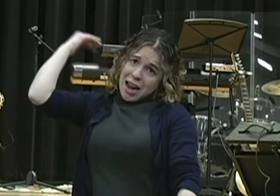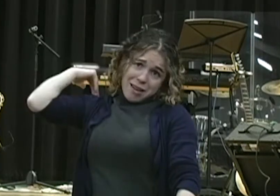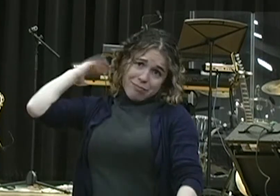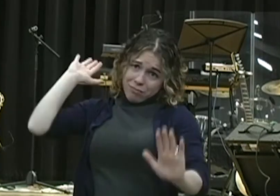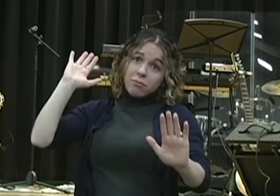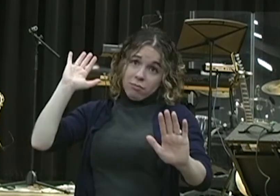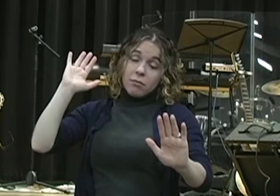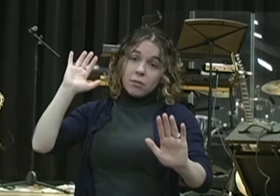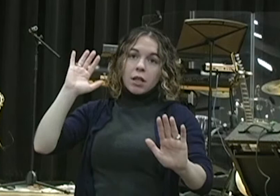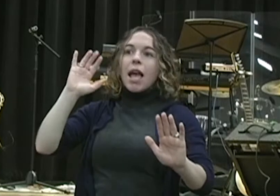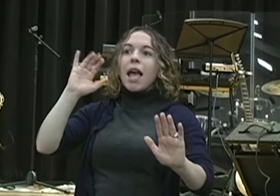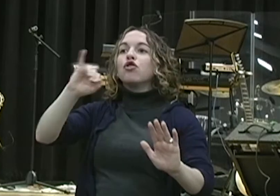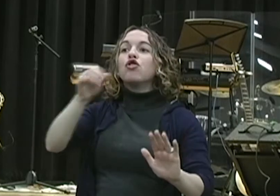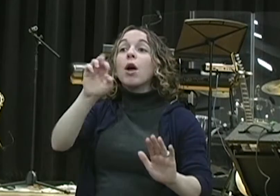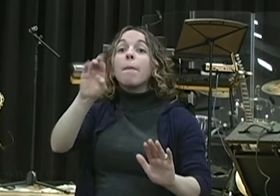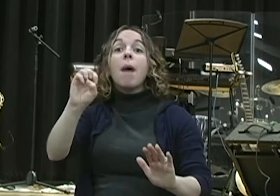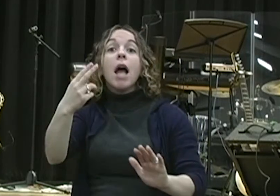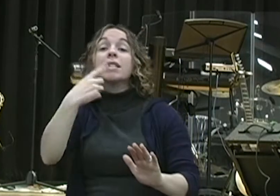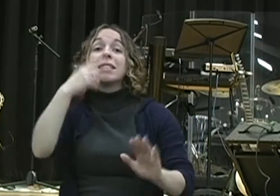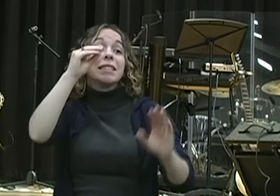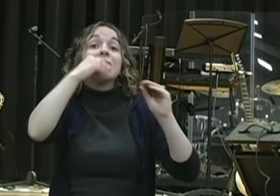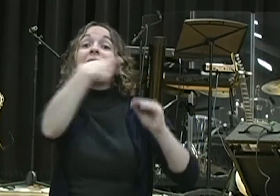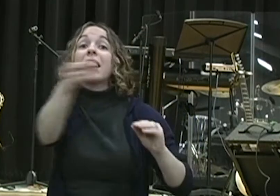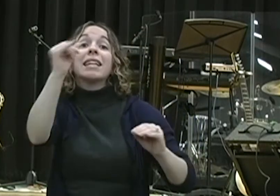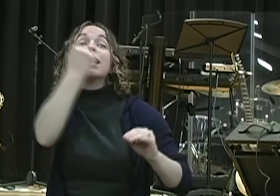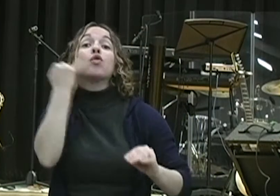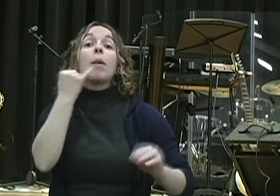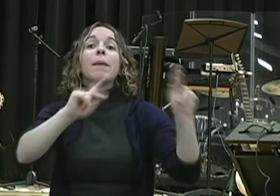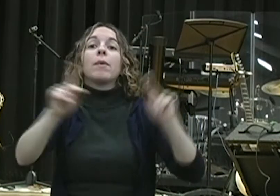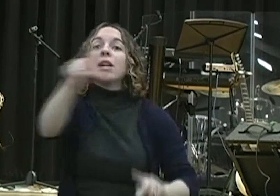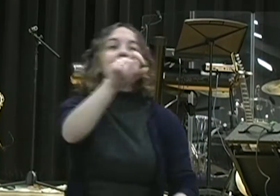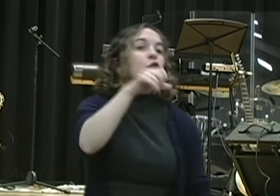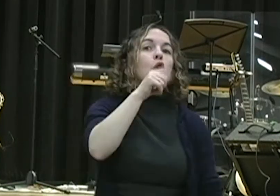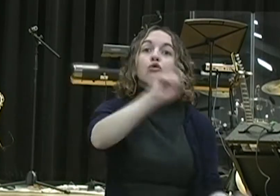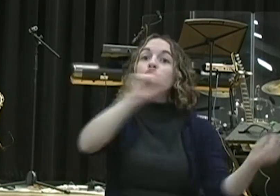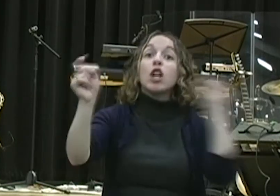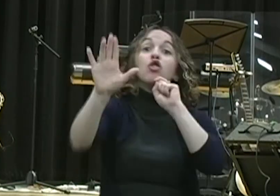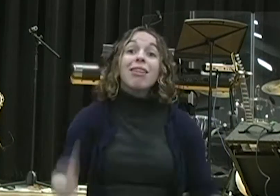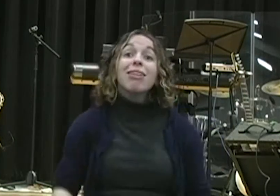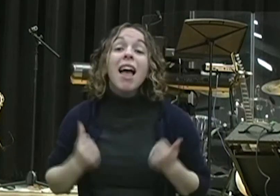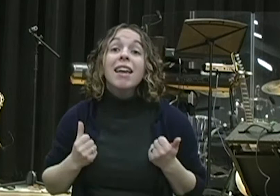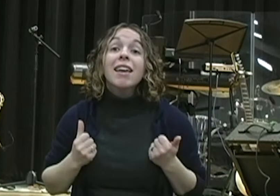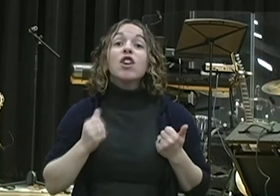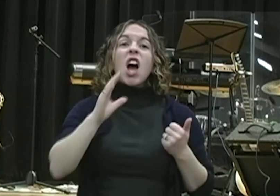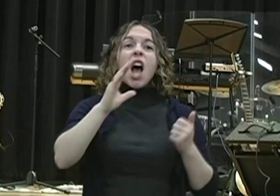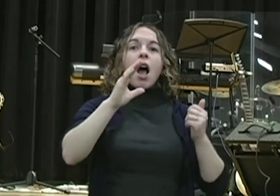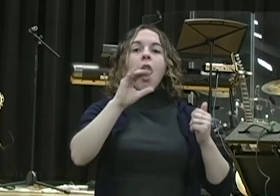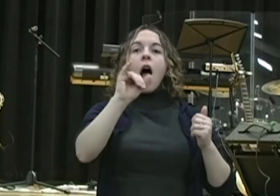nation of Israel that if they don't repent, there would be judgment, that if they don't forsake their idols, there was going to be judgment, and that